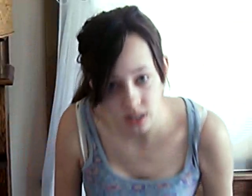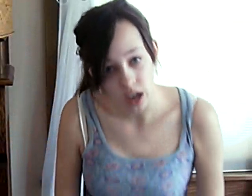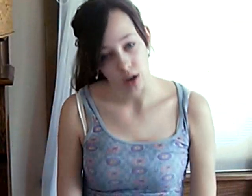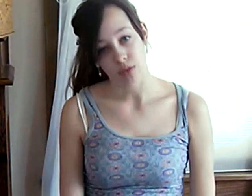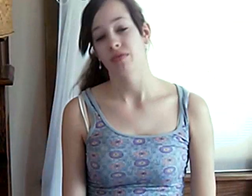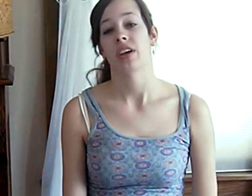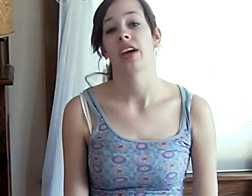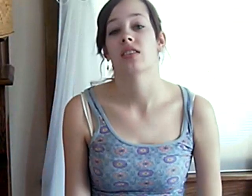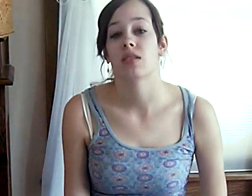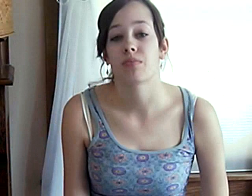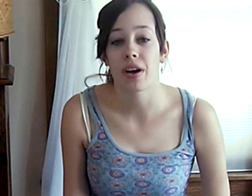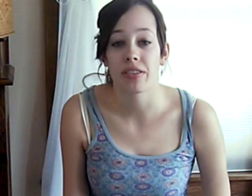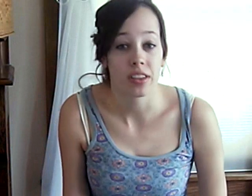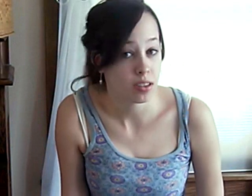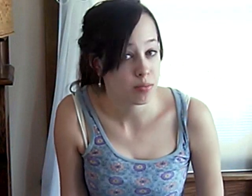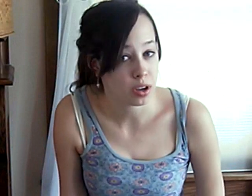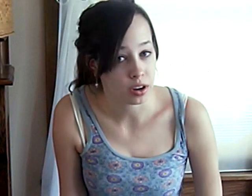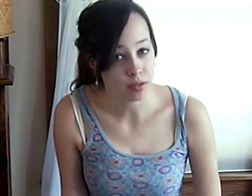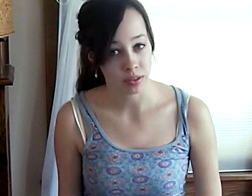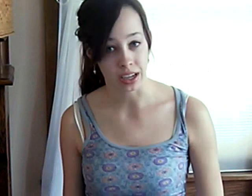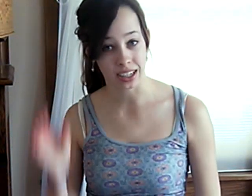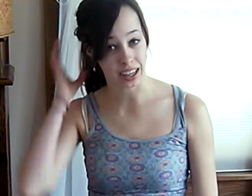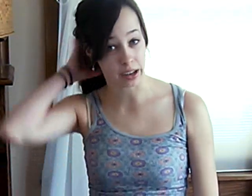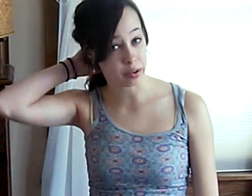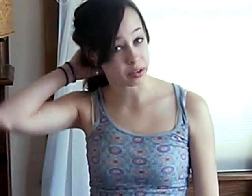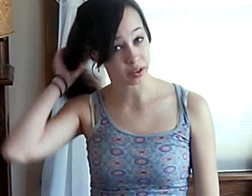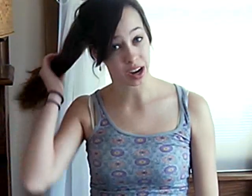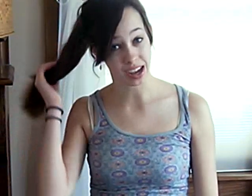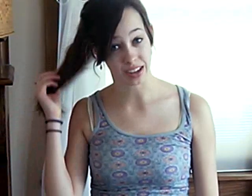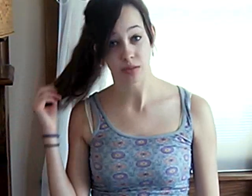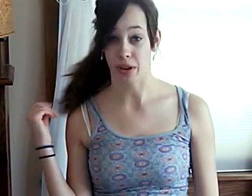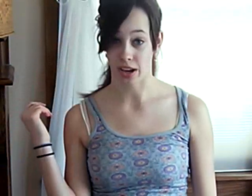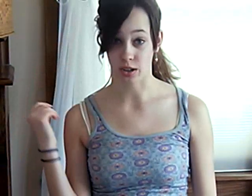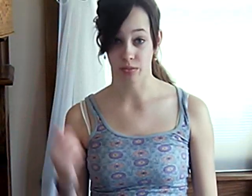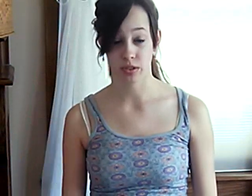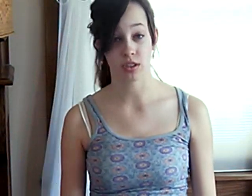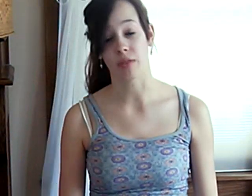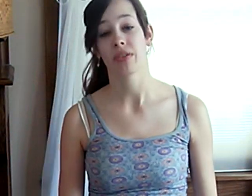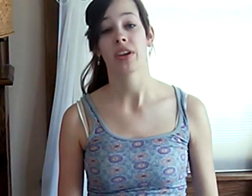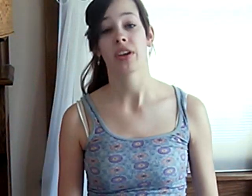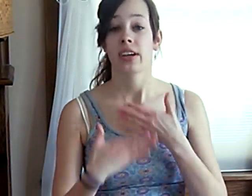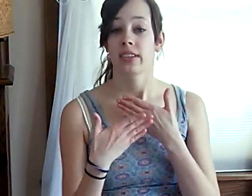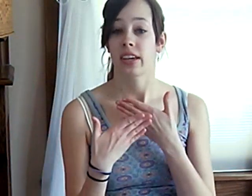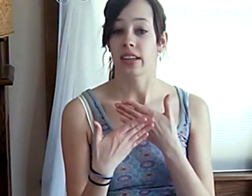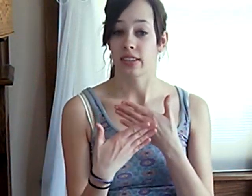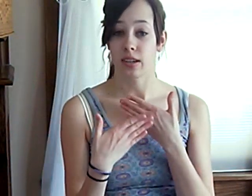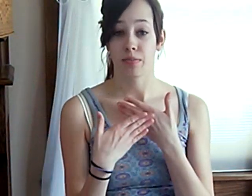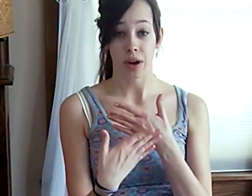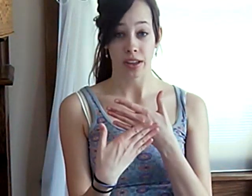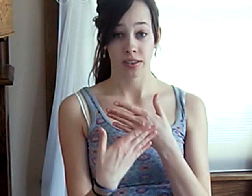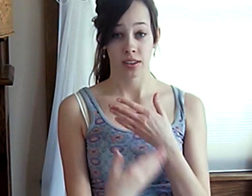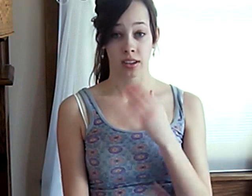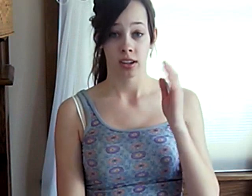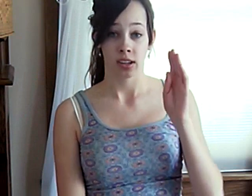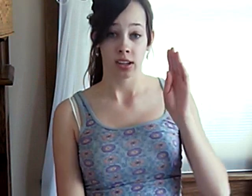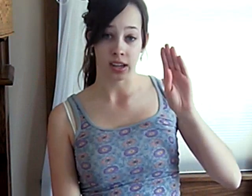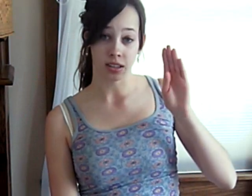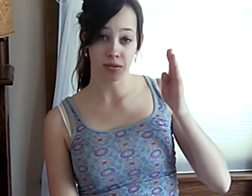So, take a deep breath in the mirror. He didn't like it when I wore high heels, but I do. So, take a deep breath in the